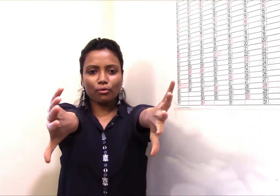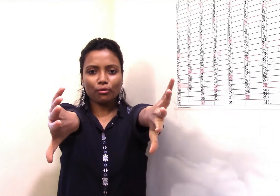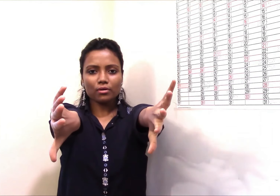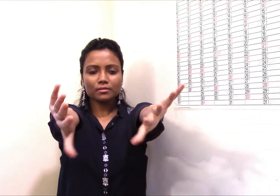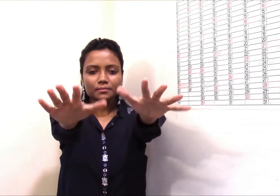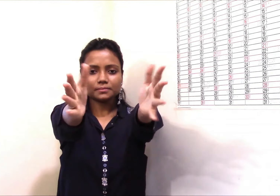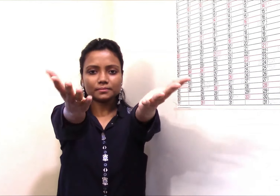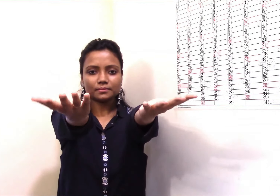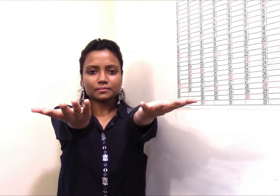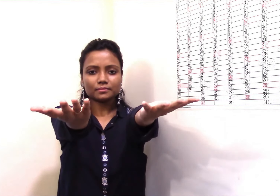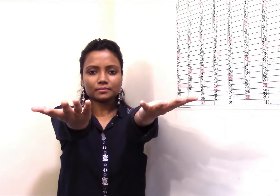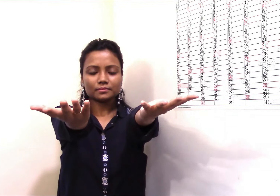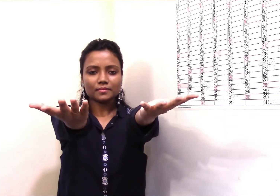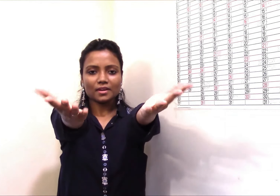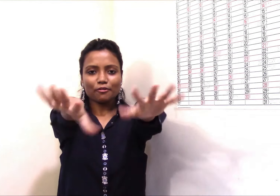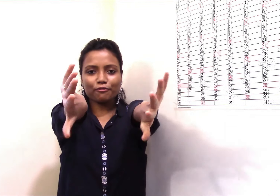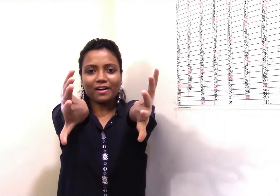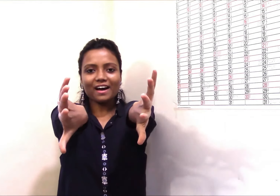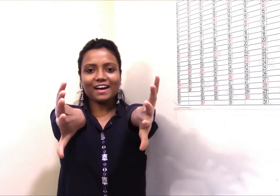five,